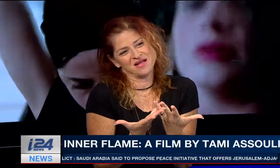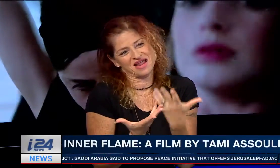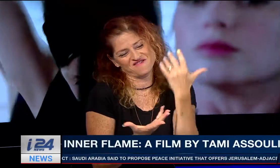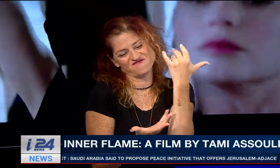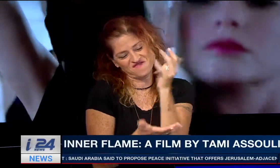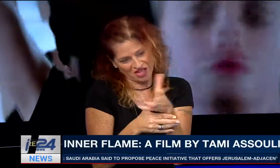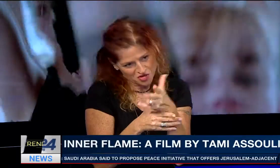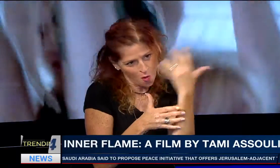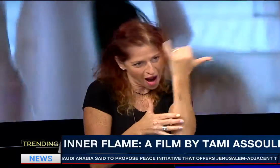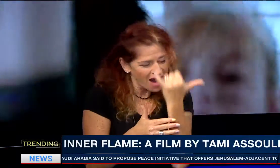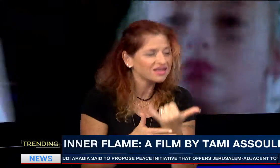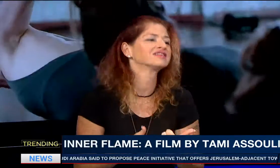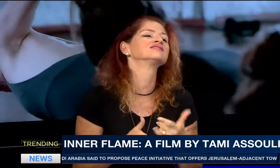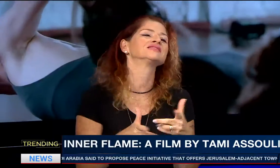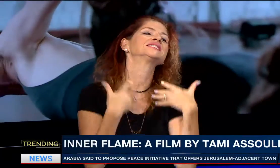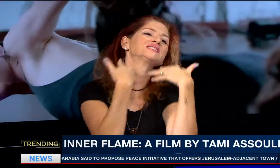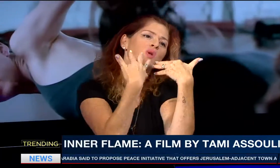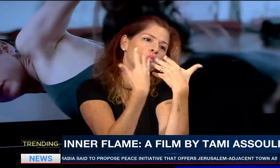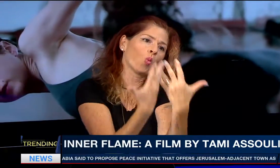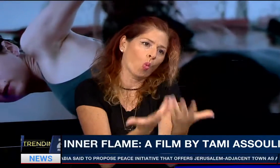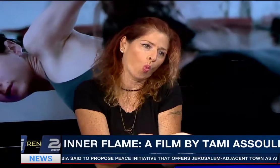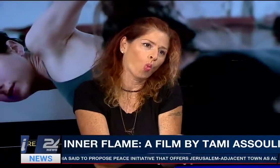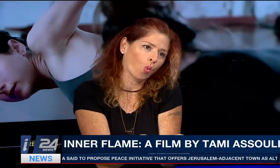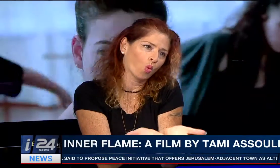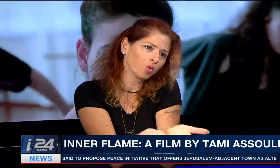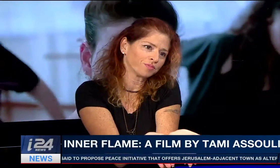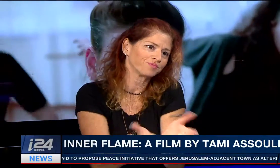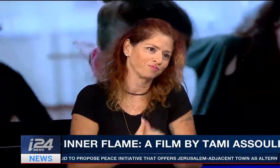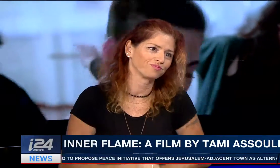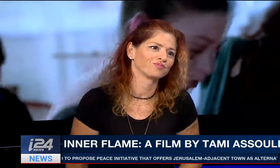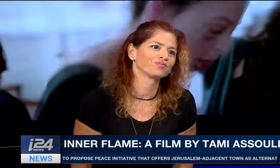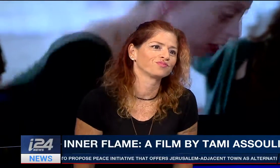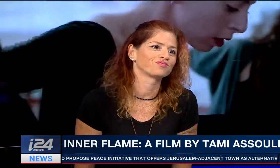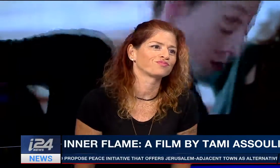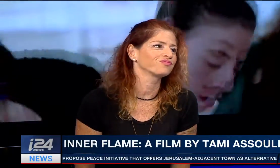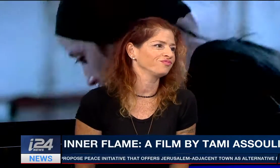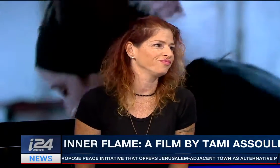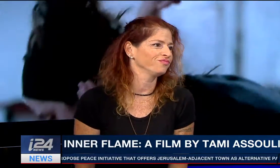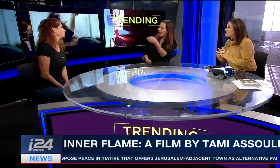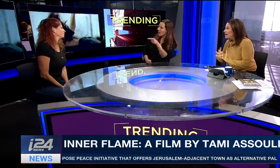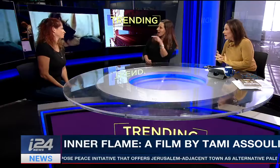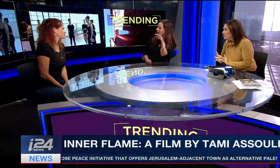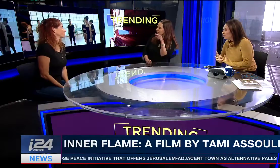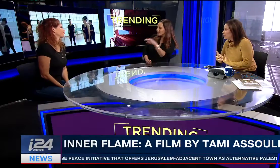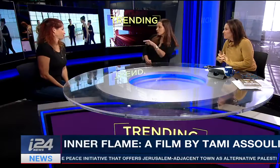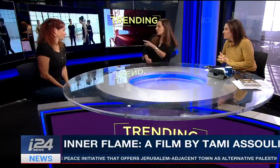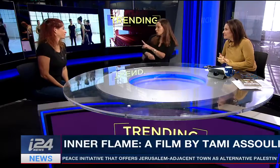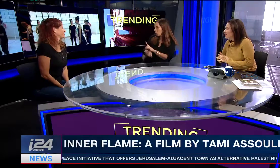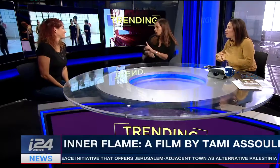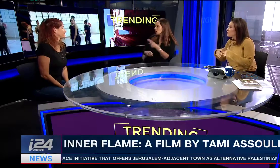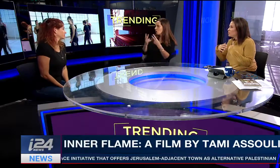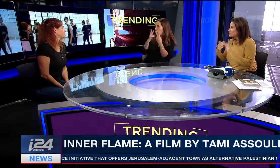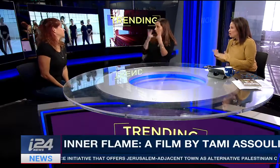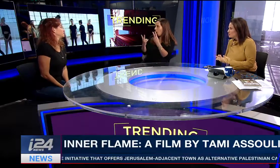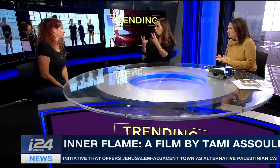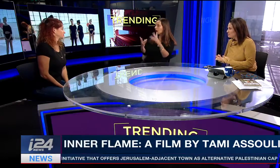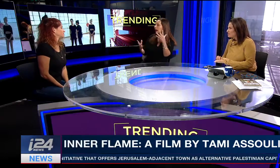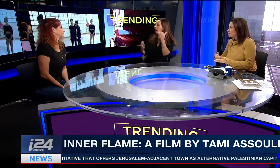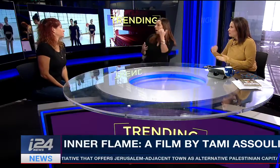really easy way for me to express myself. That's my story. Do you, this is a time where we see Hollywood changing? know,